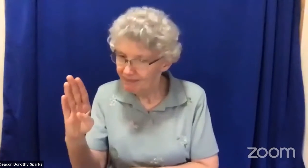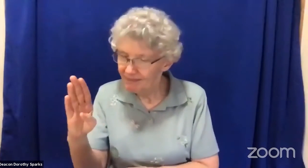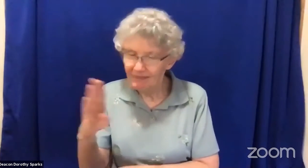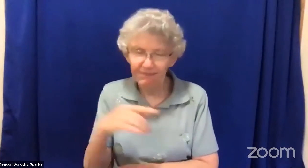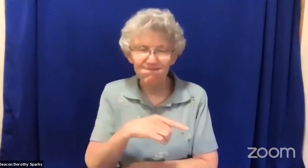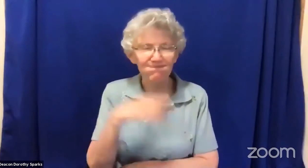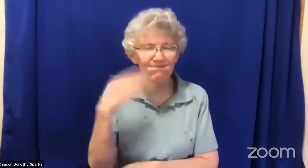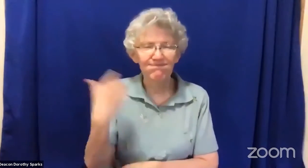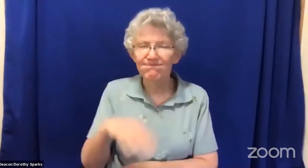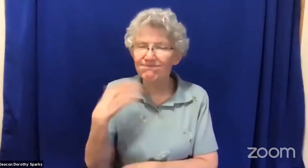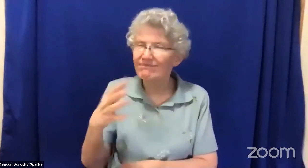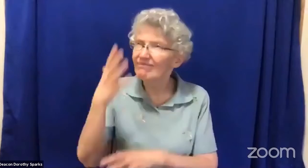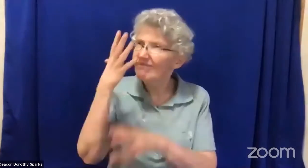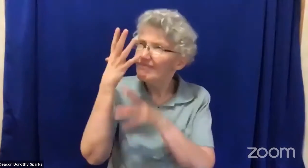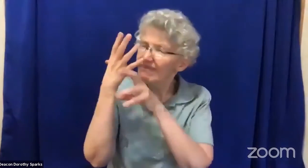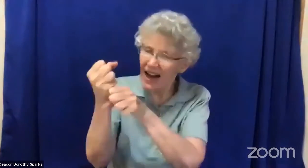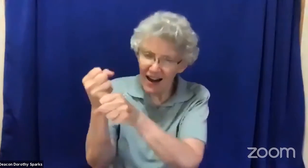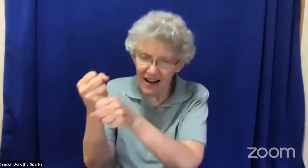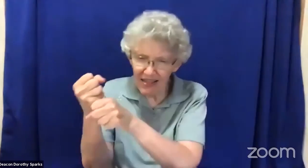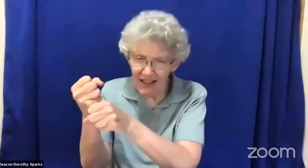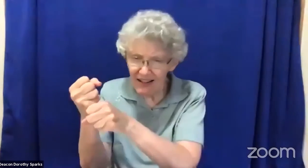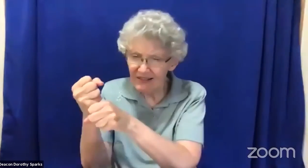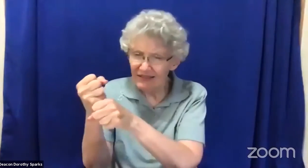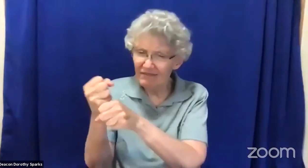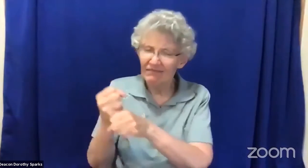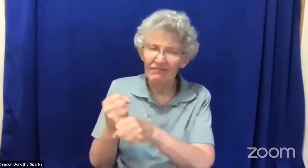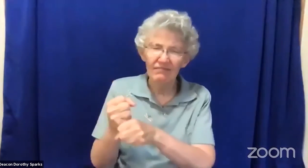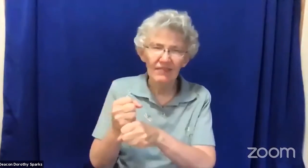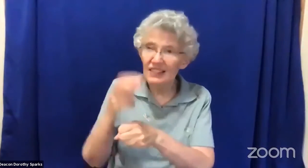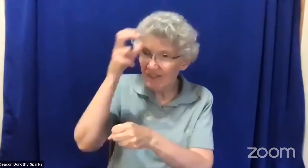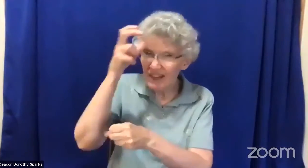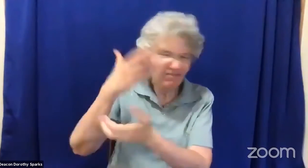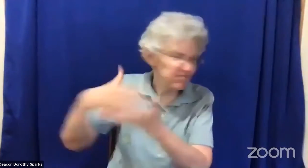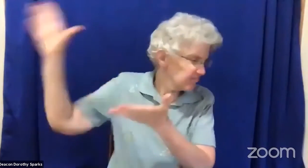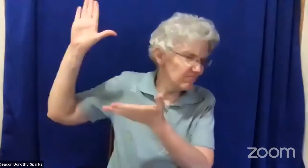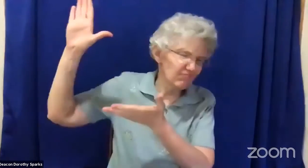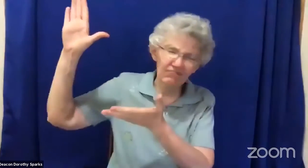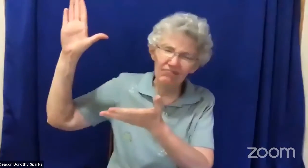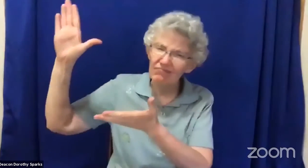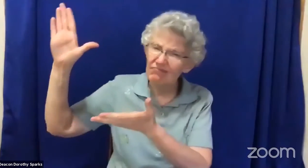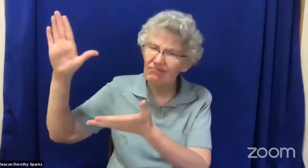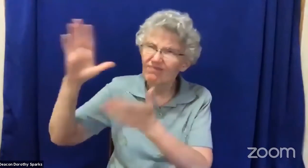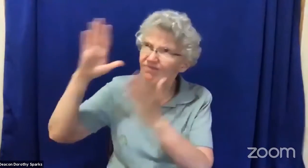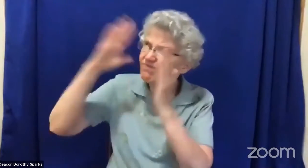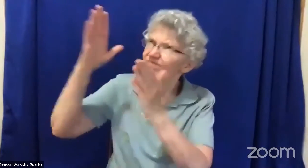he was a truly good person who respected God and refused to do evil